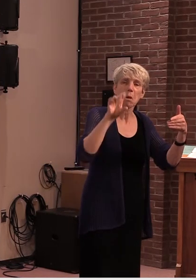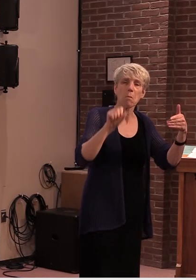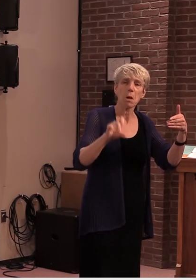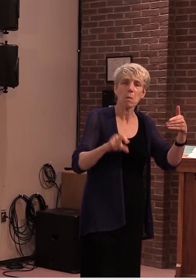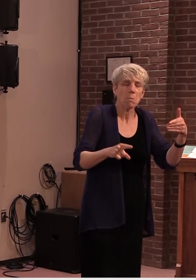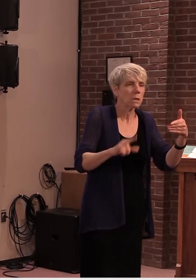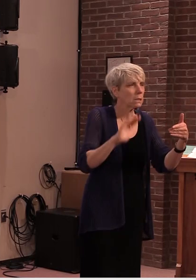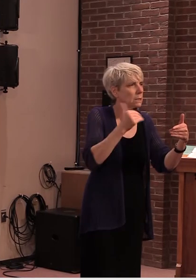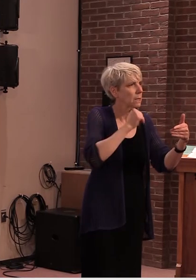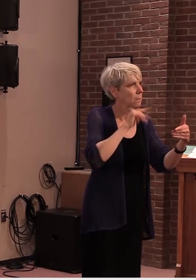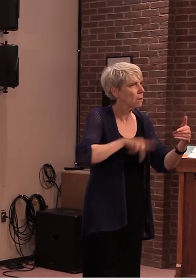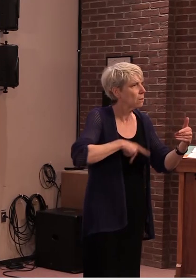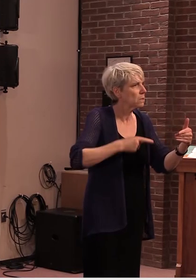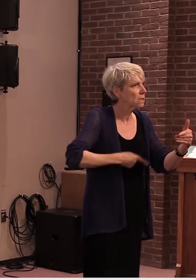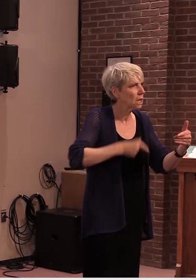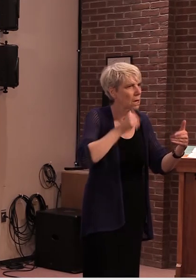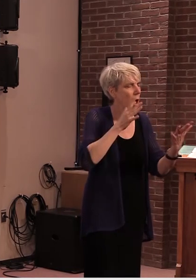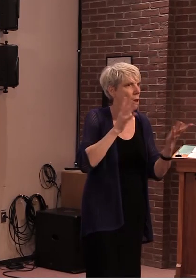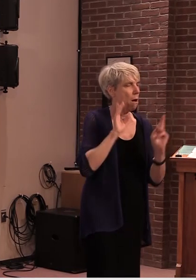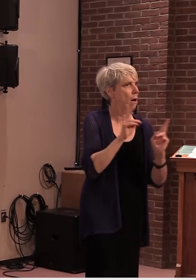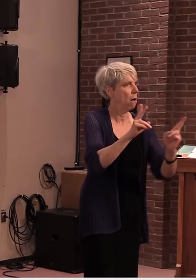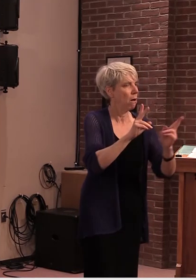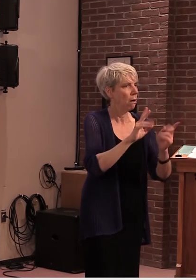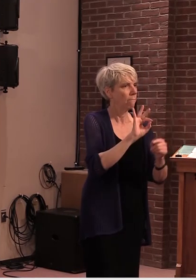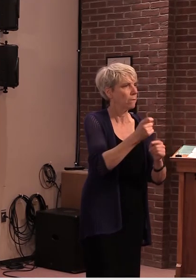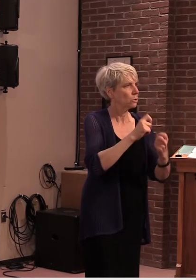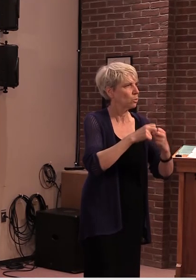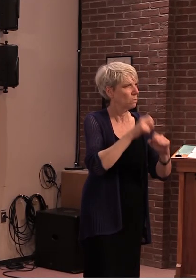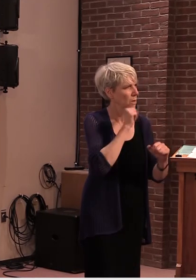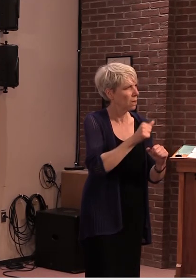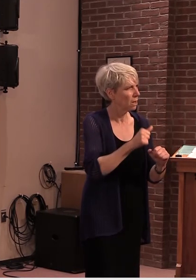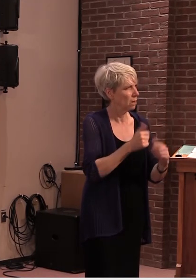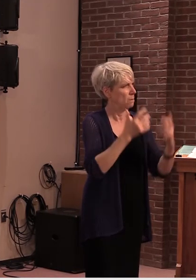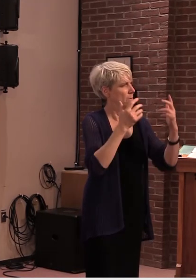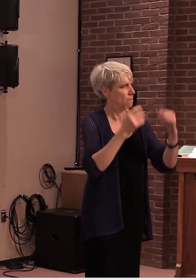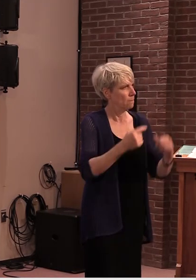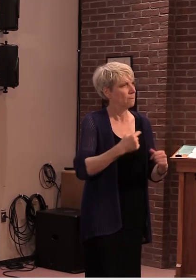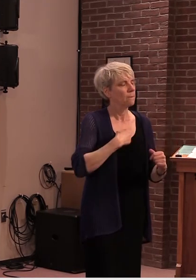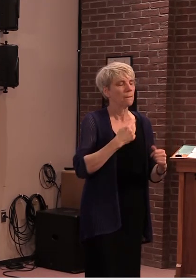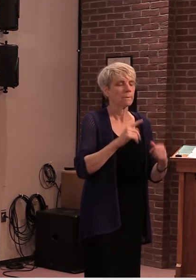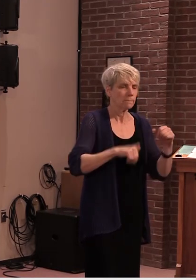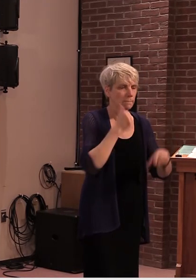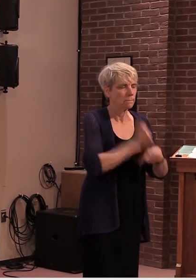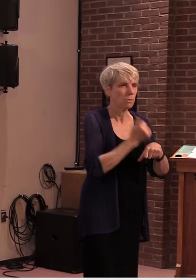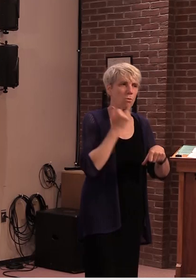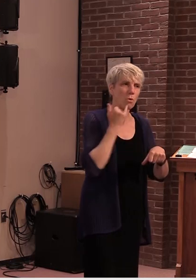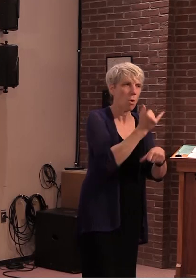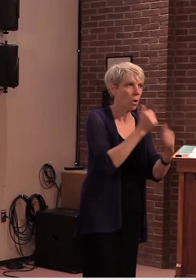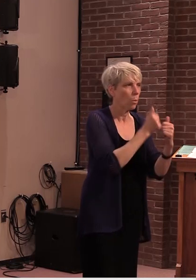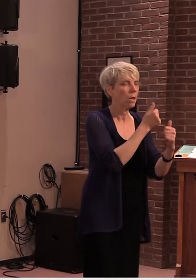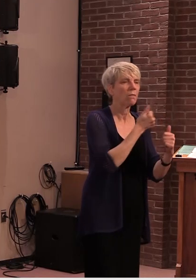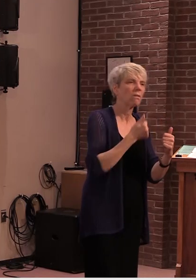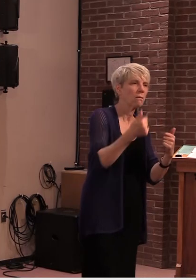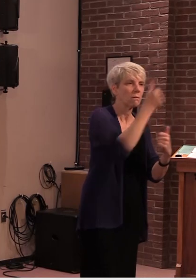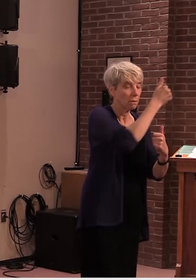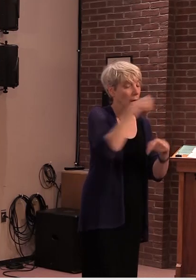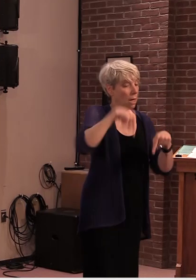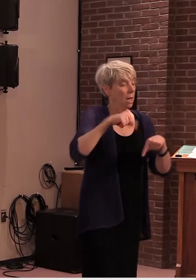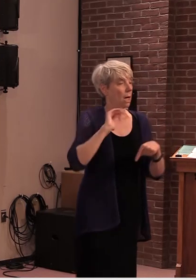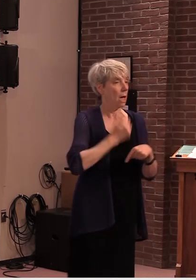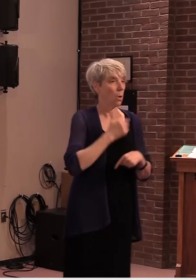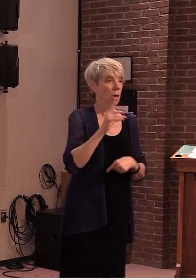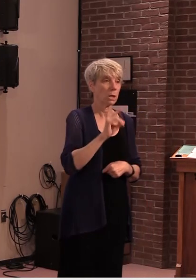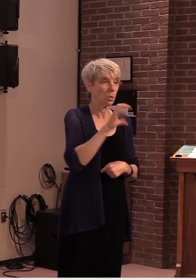address the crisis this resulted in a series of phone calls with me leadership of the doc our subject